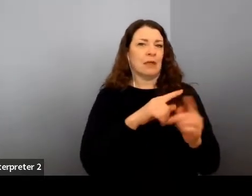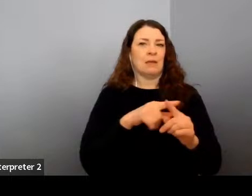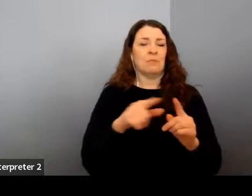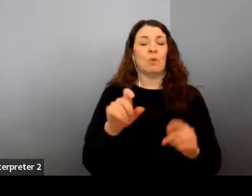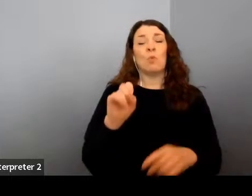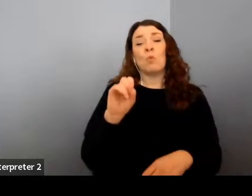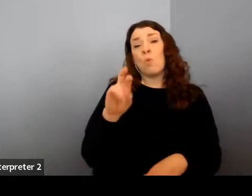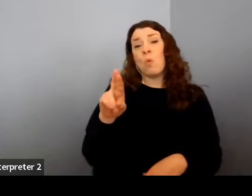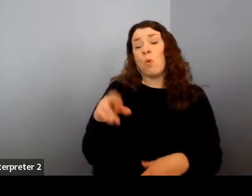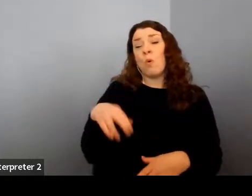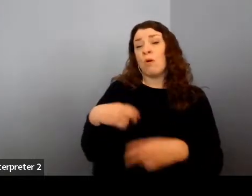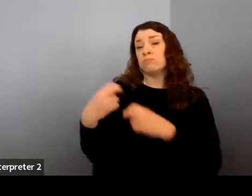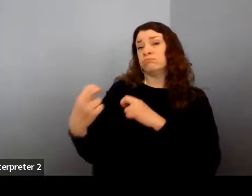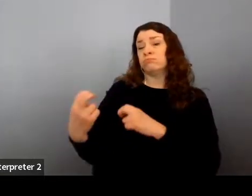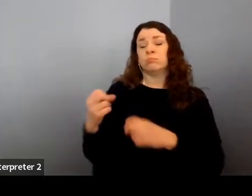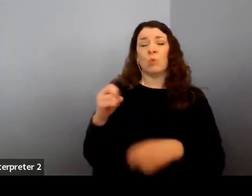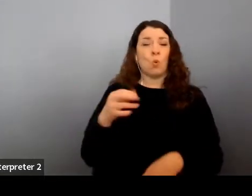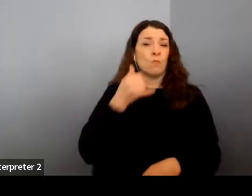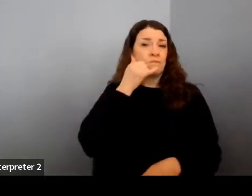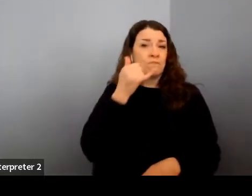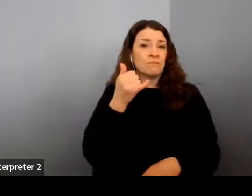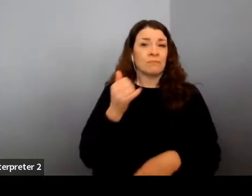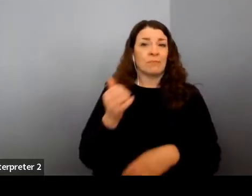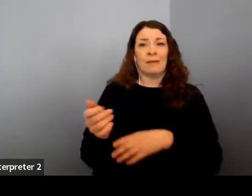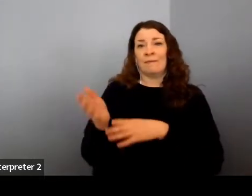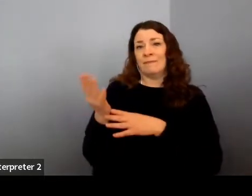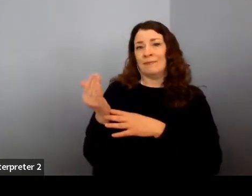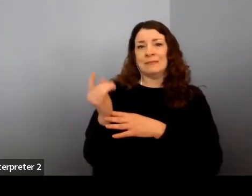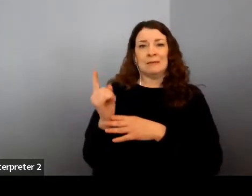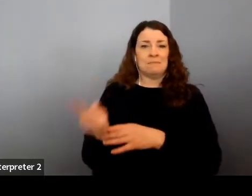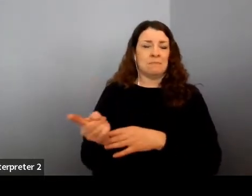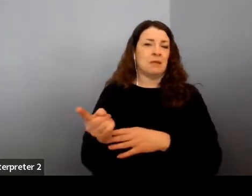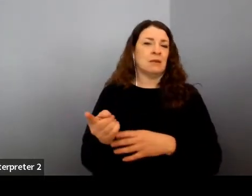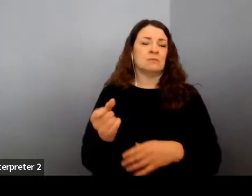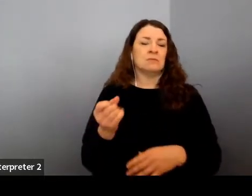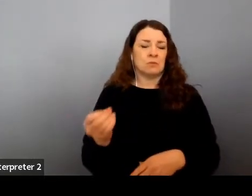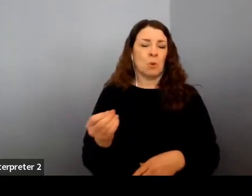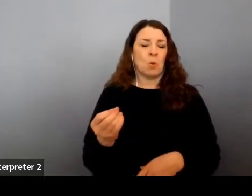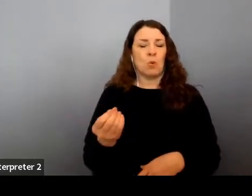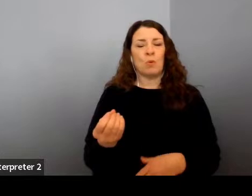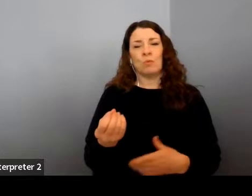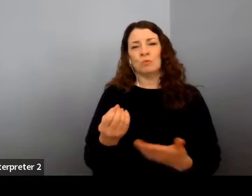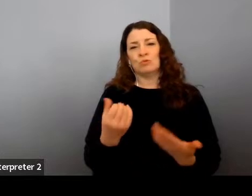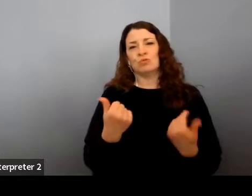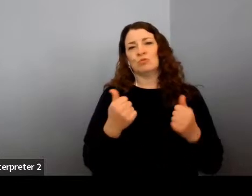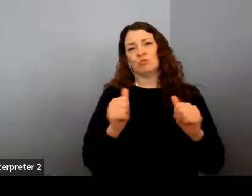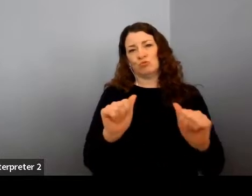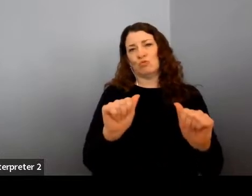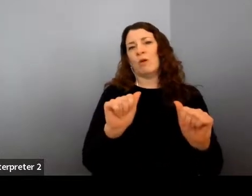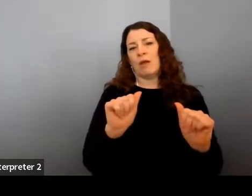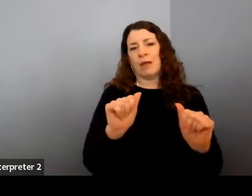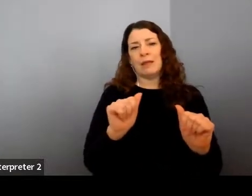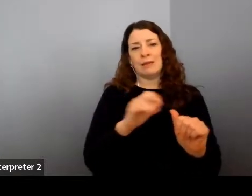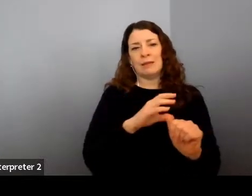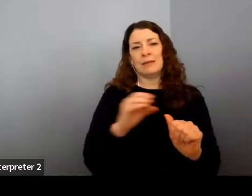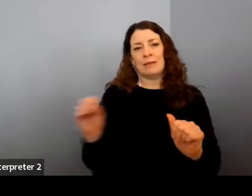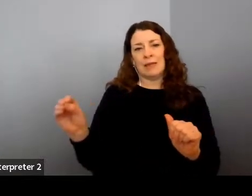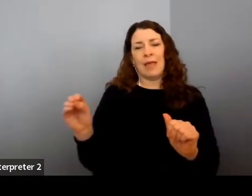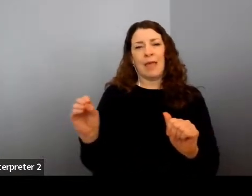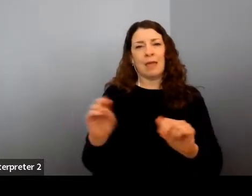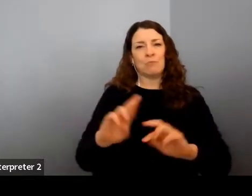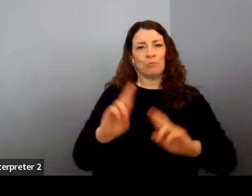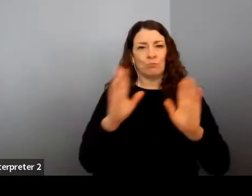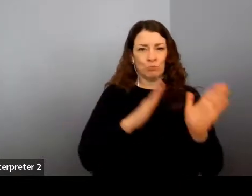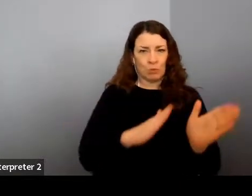15 minutes. And so I think that practice of putting yourself out there and then meeting that opportunity with the appropriate amount of preparation